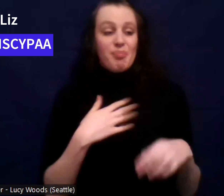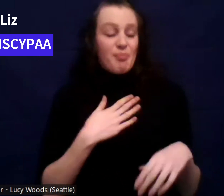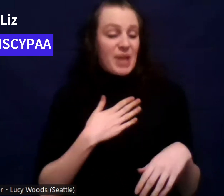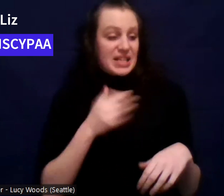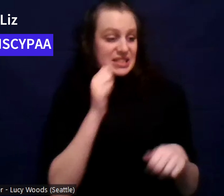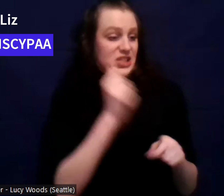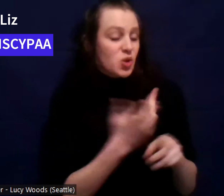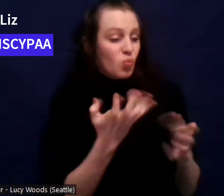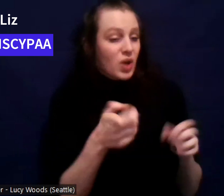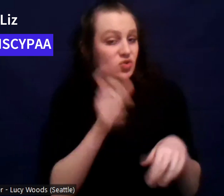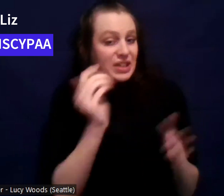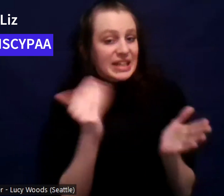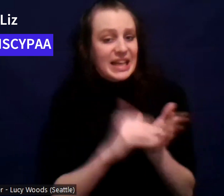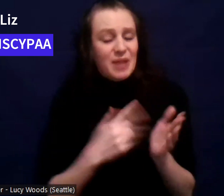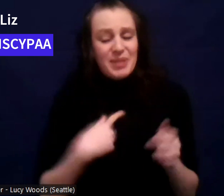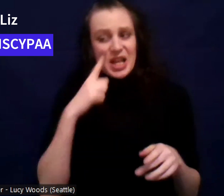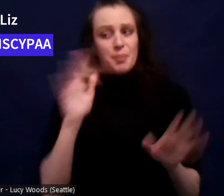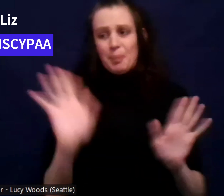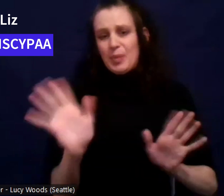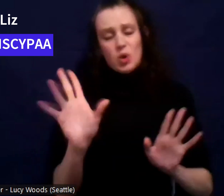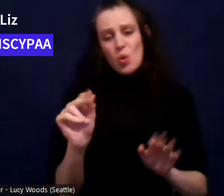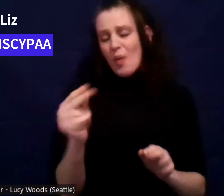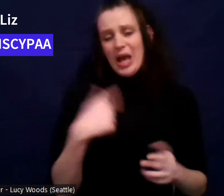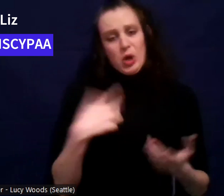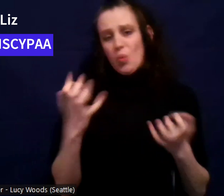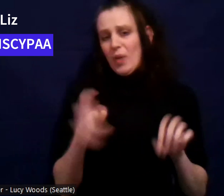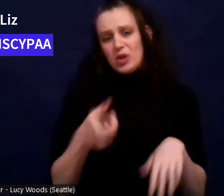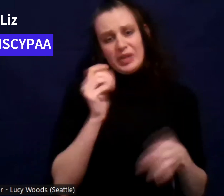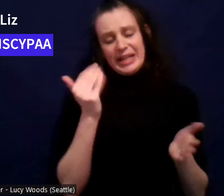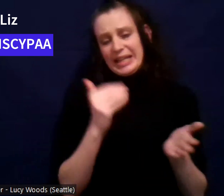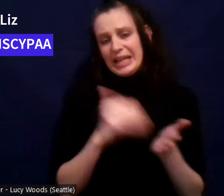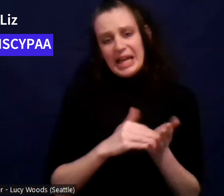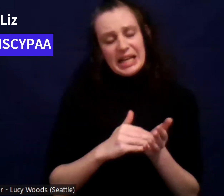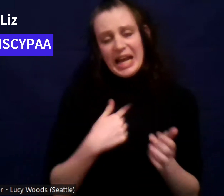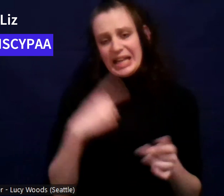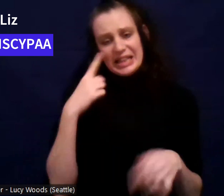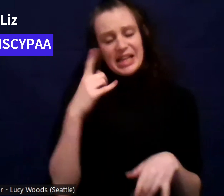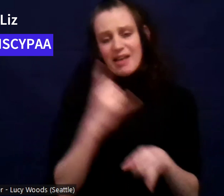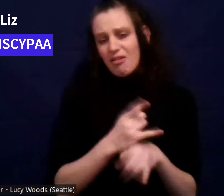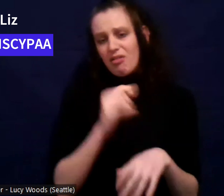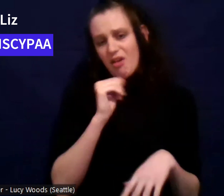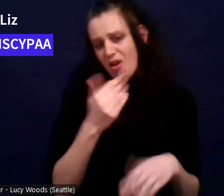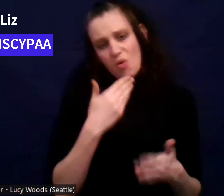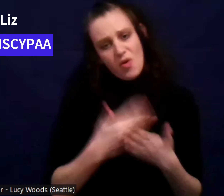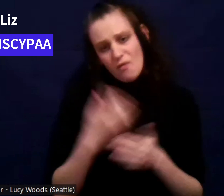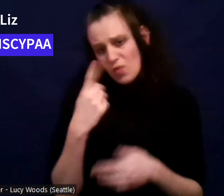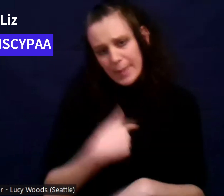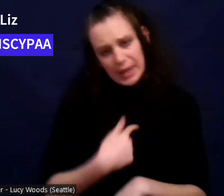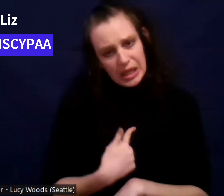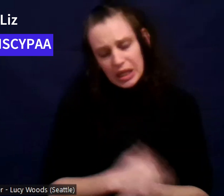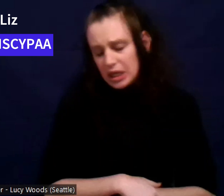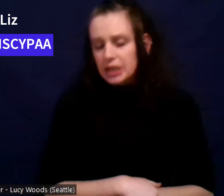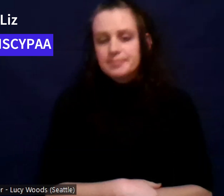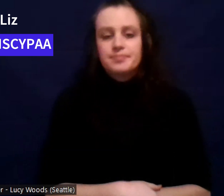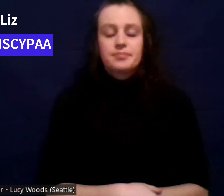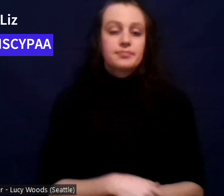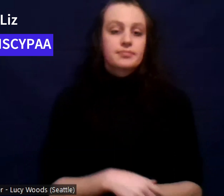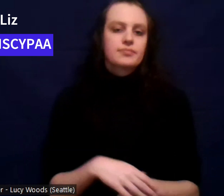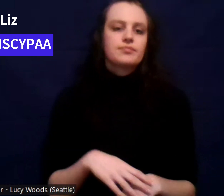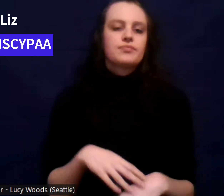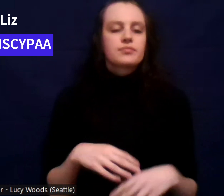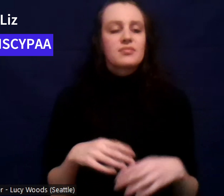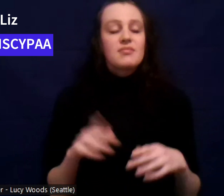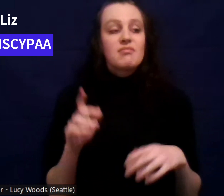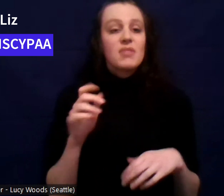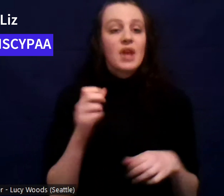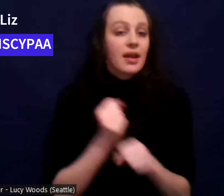Um, um, and, but then fast forward to freshman year, all my friends wanted to drink. I didn't want